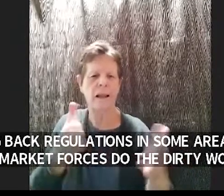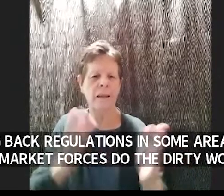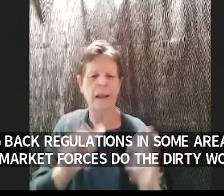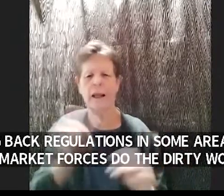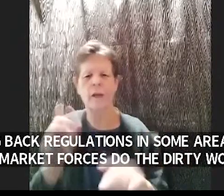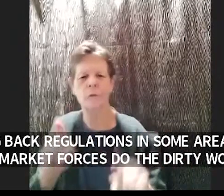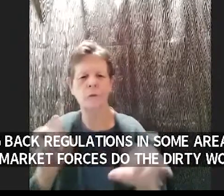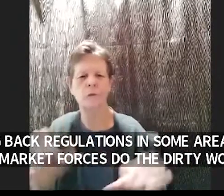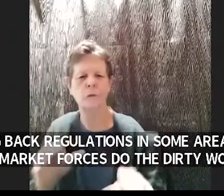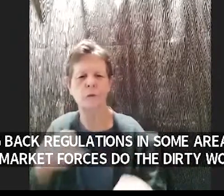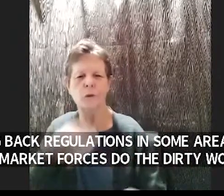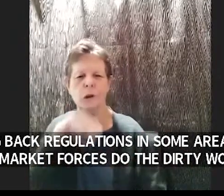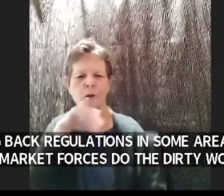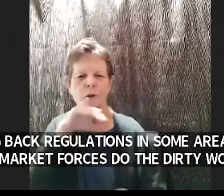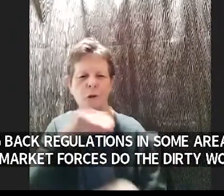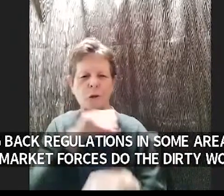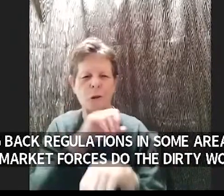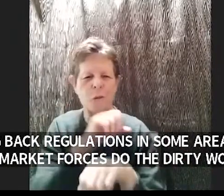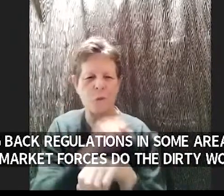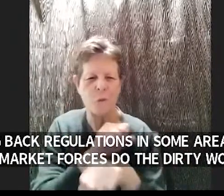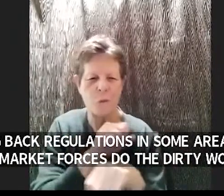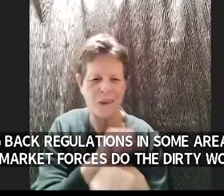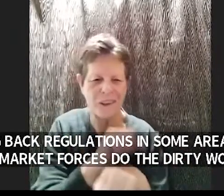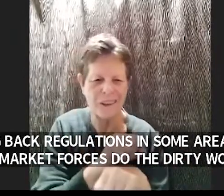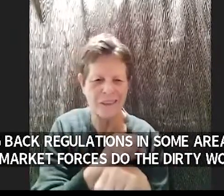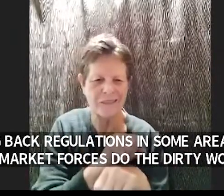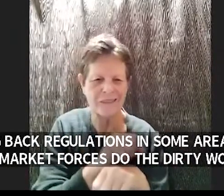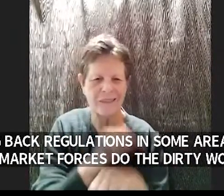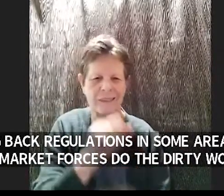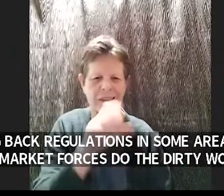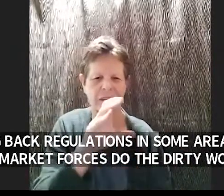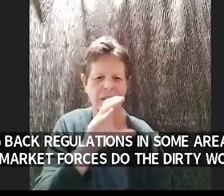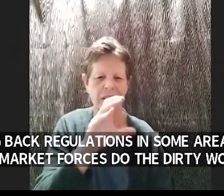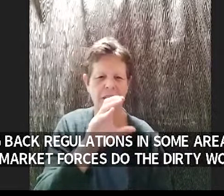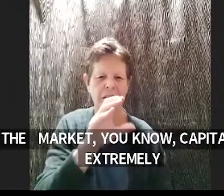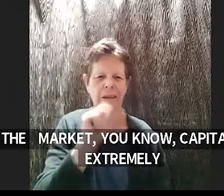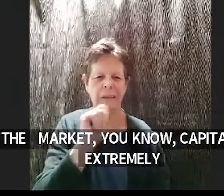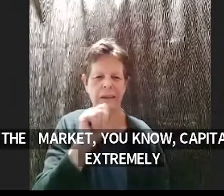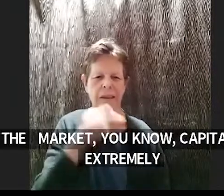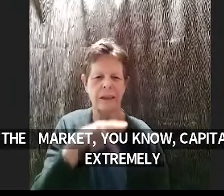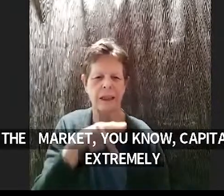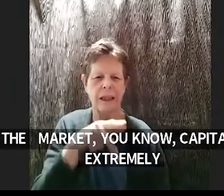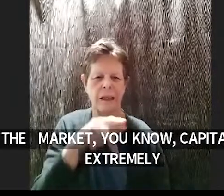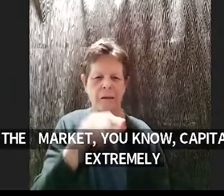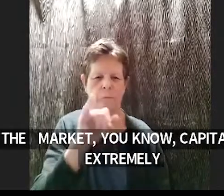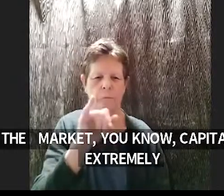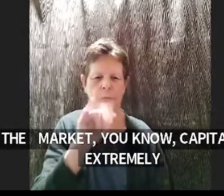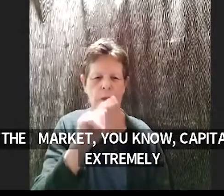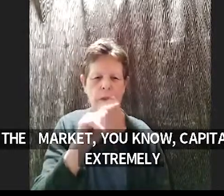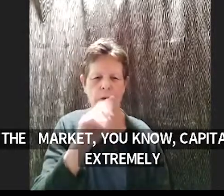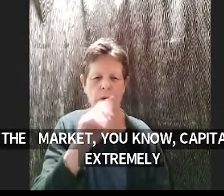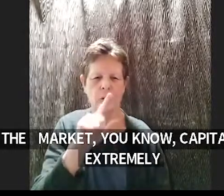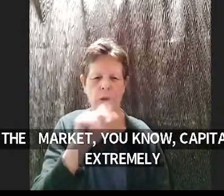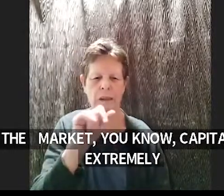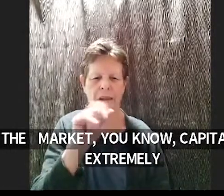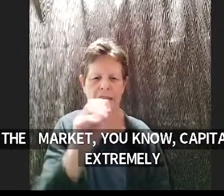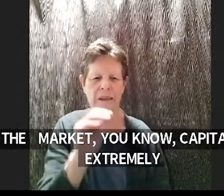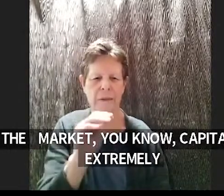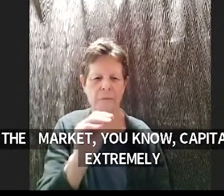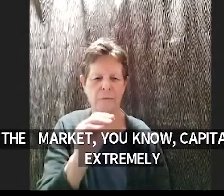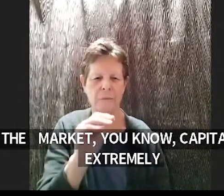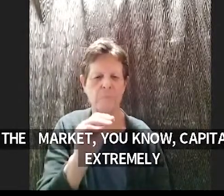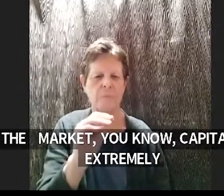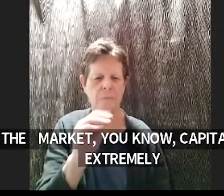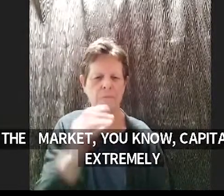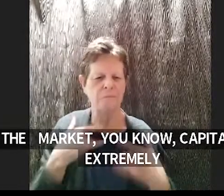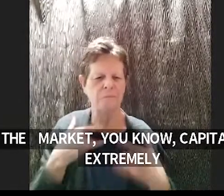extremely good at erasing its fundamental principles of of motion you know it just seems like this force of nature this benign thing out there